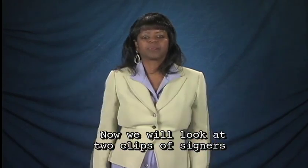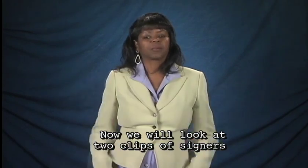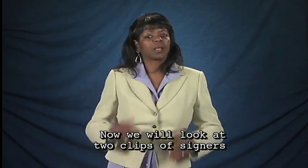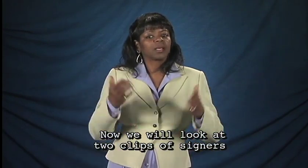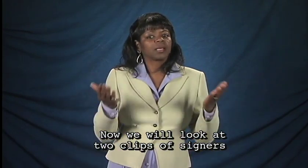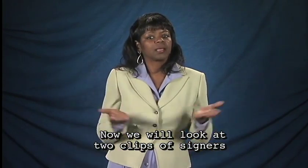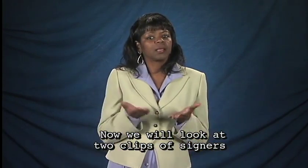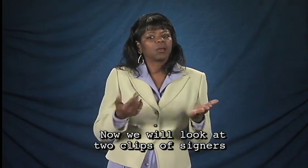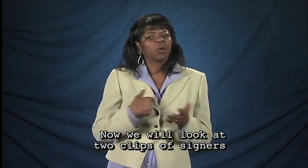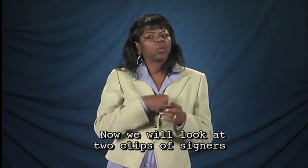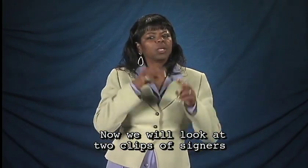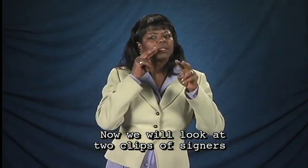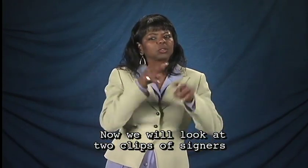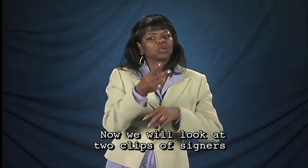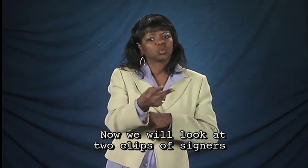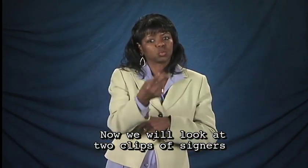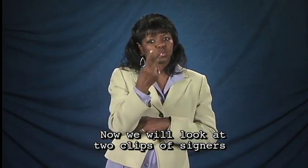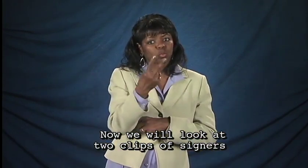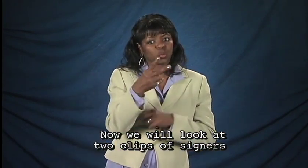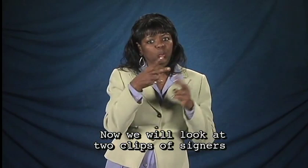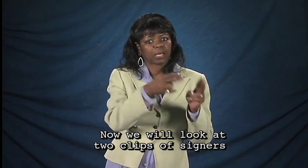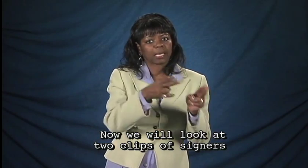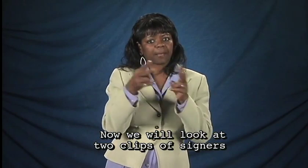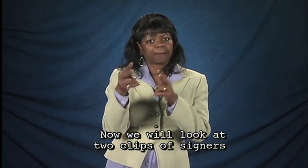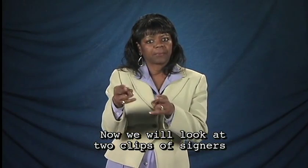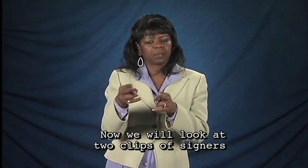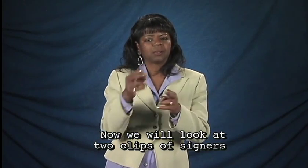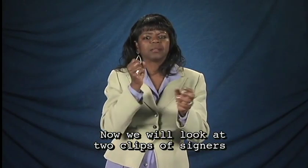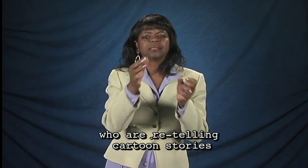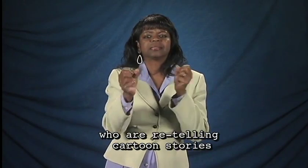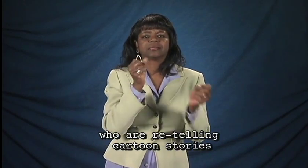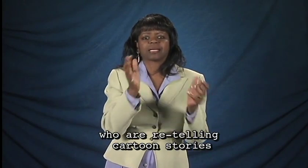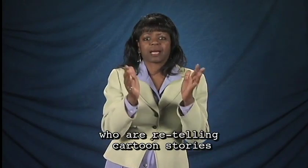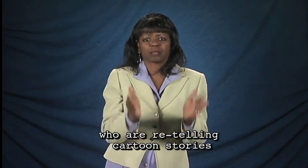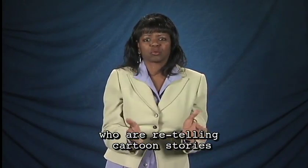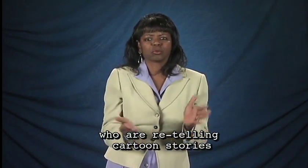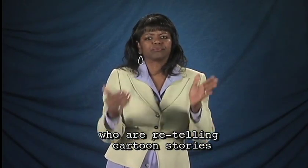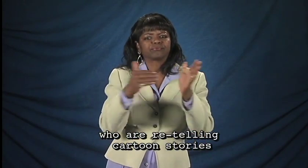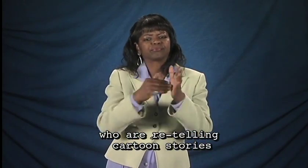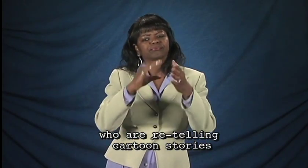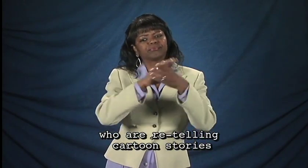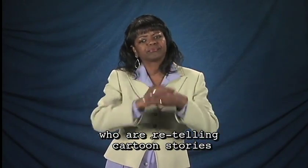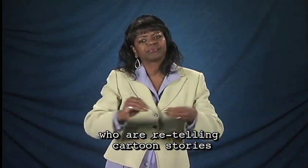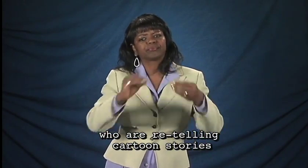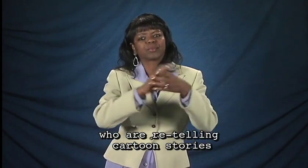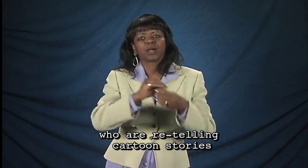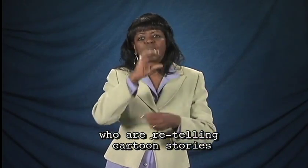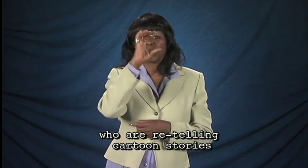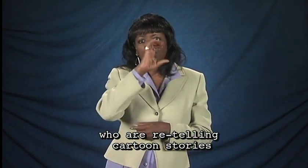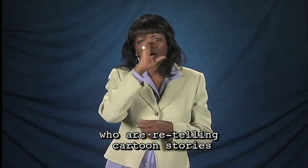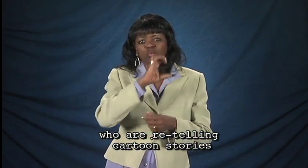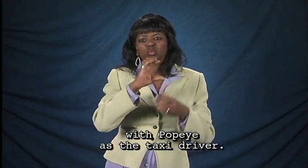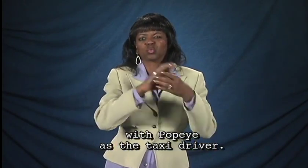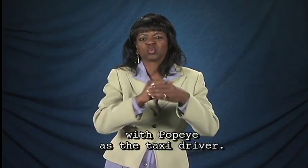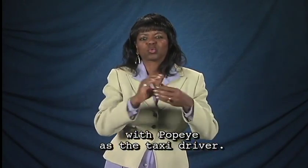Now we will look at two clips of signers who are retelling cartoon stories with